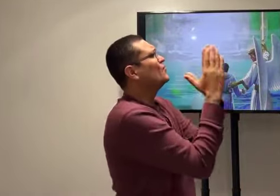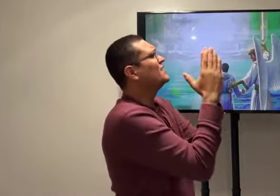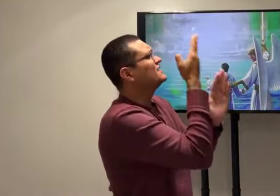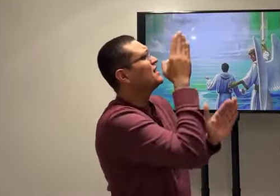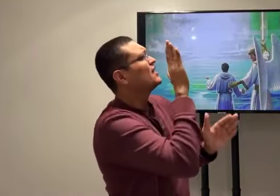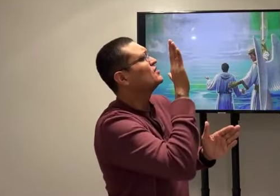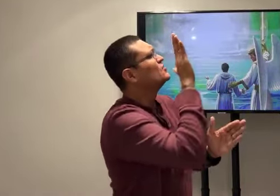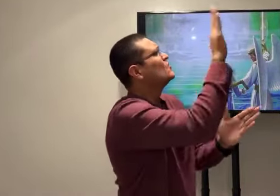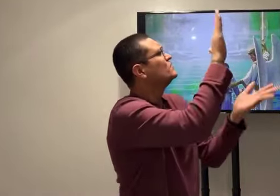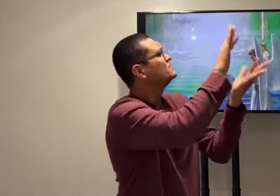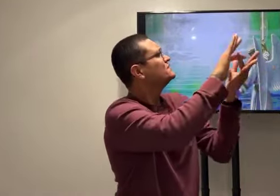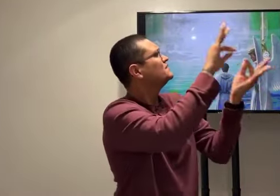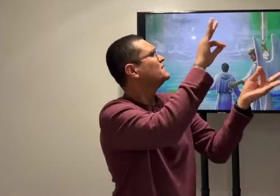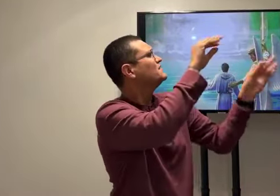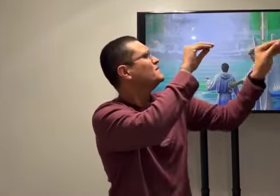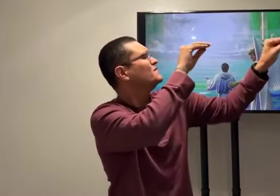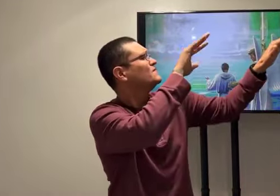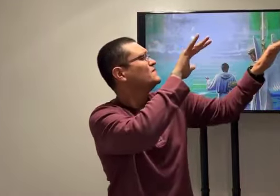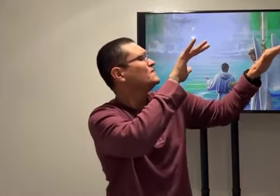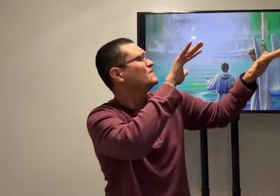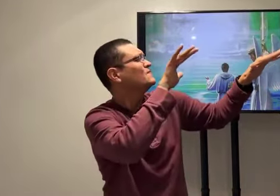in heaven. I ask that your spirit.